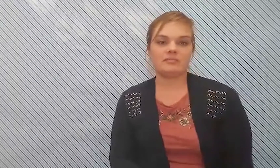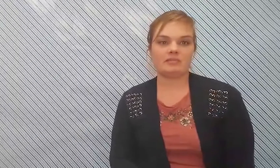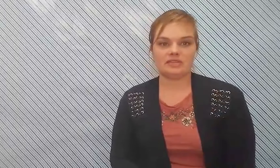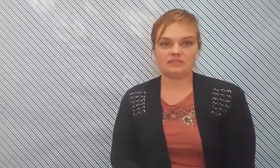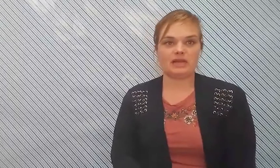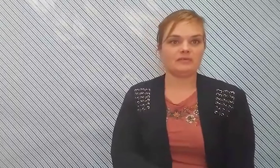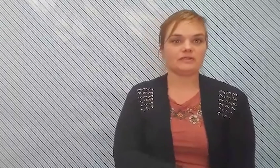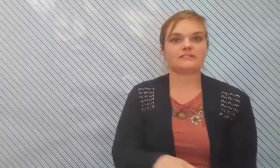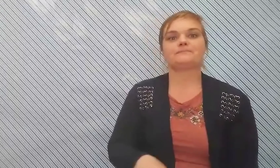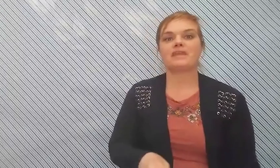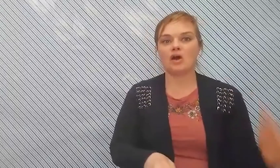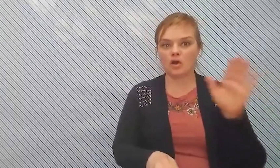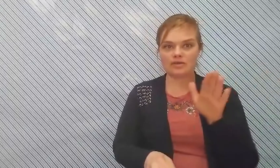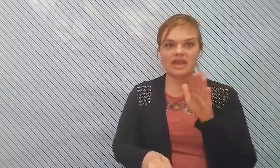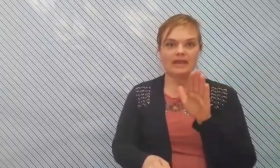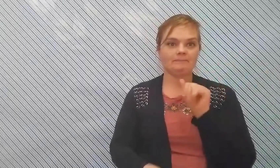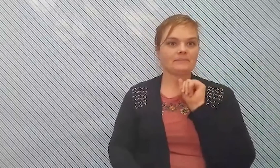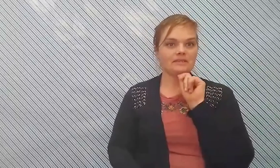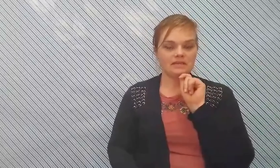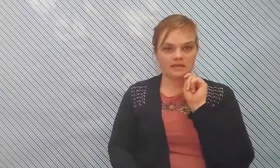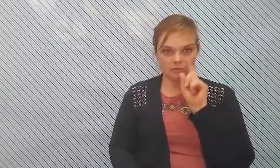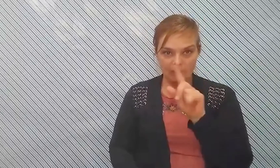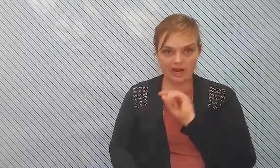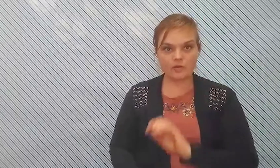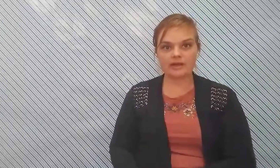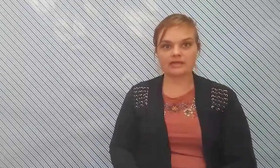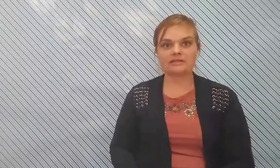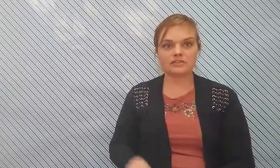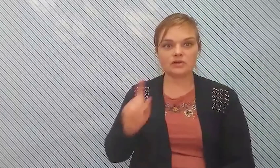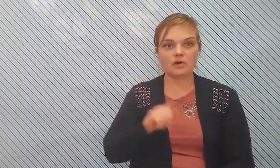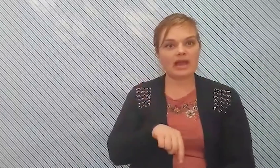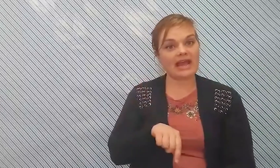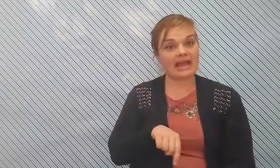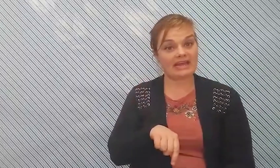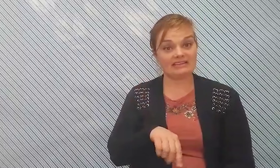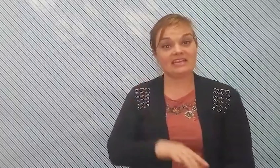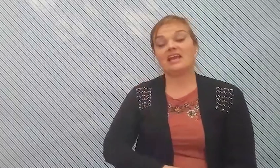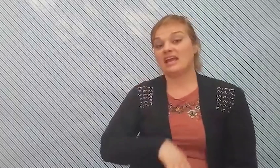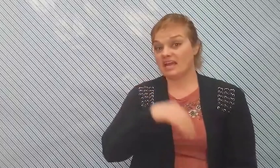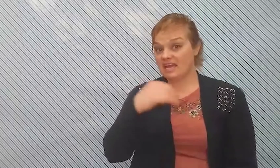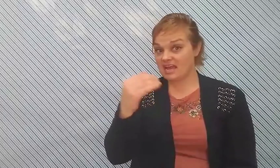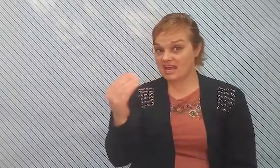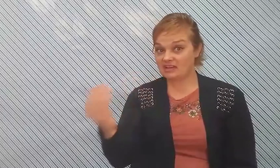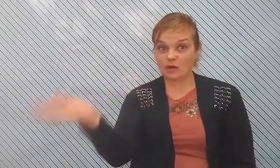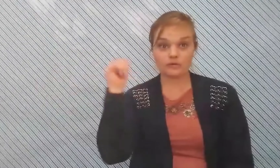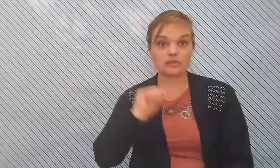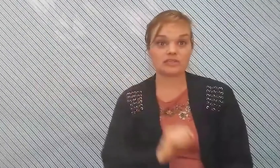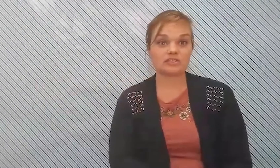remember this bible okay we are going to go ahead and go to the